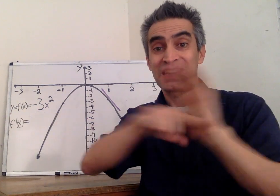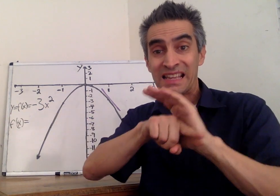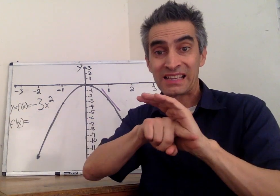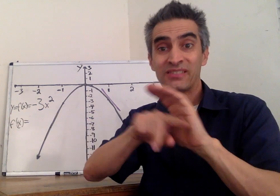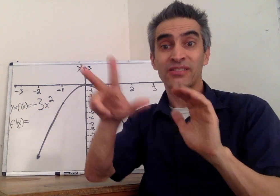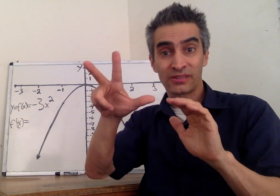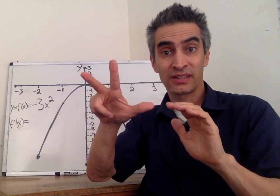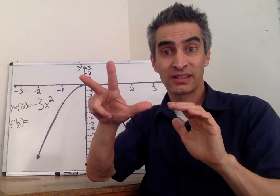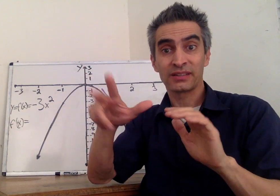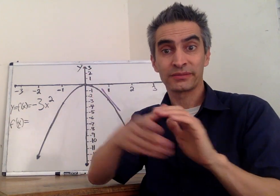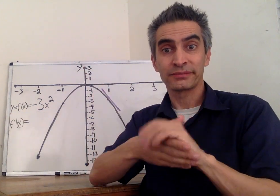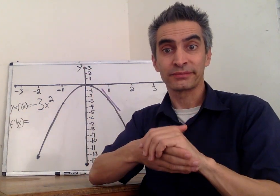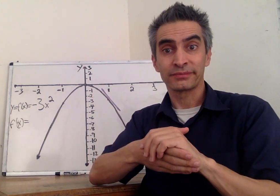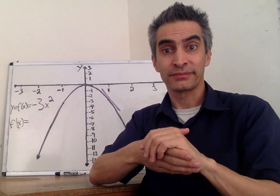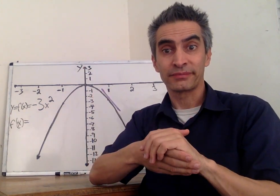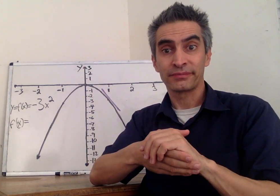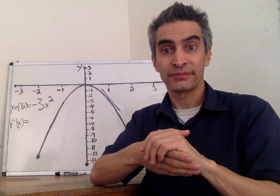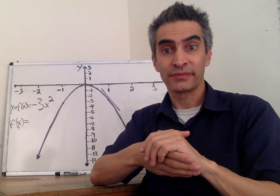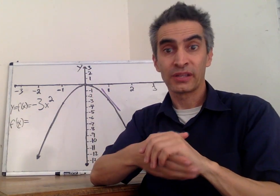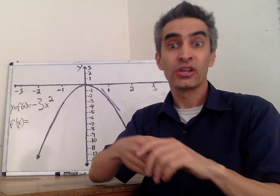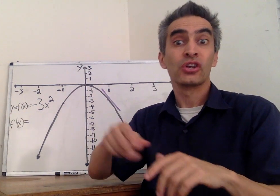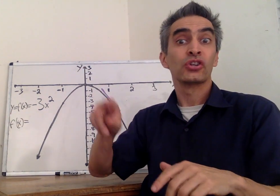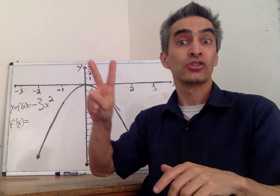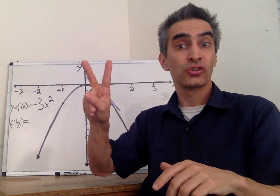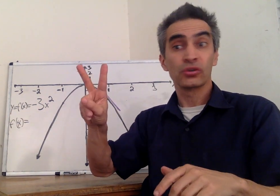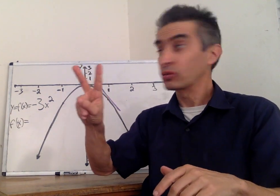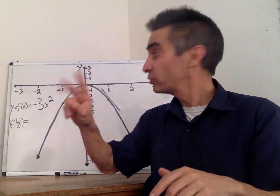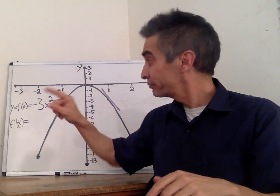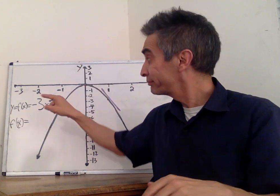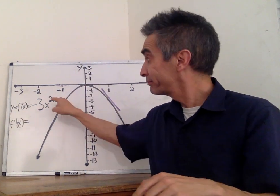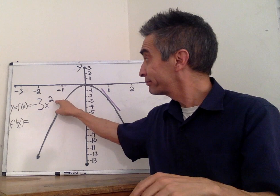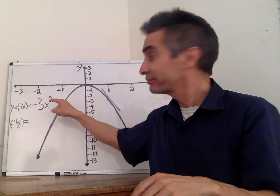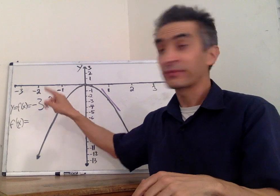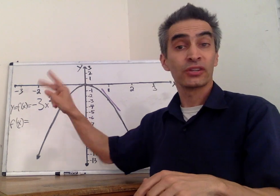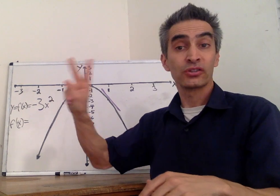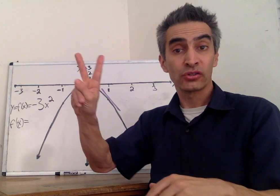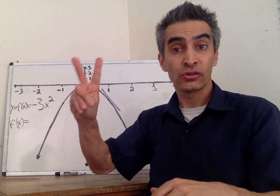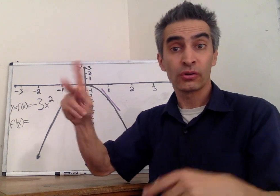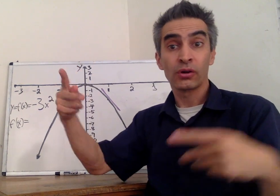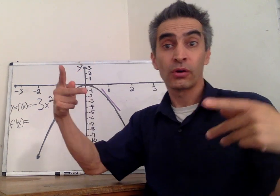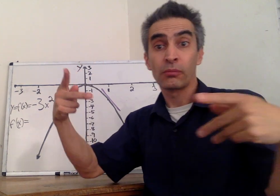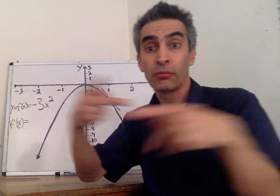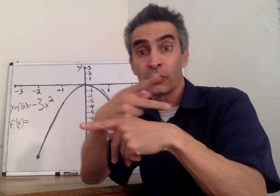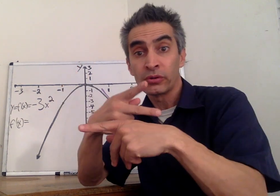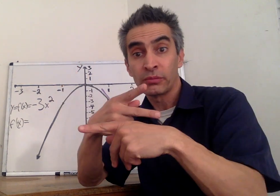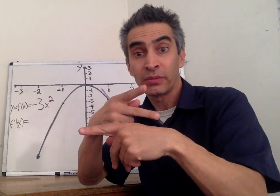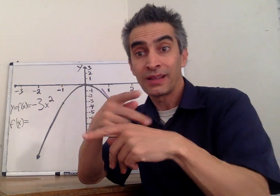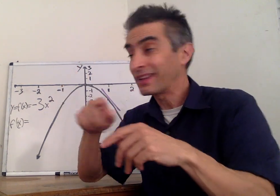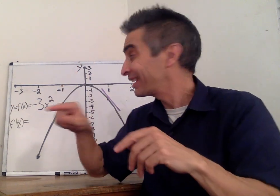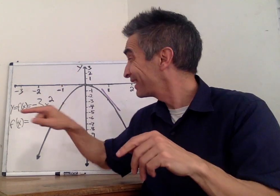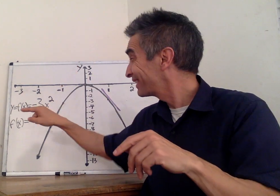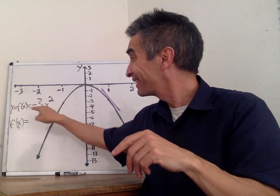the coefficient negative 3. 2 times negative 3